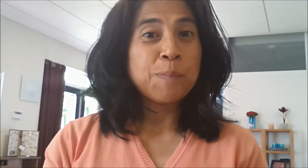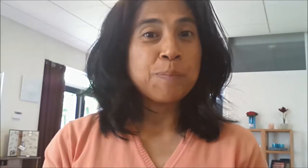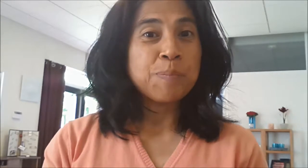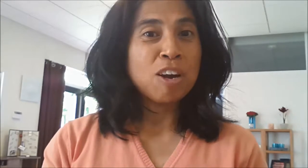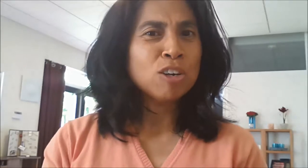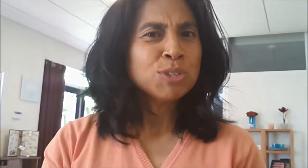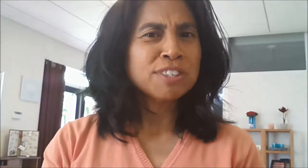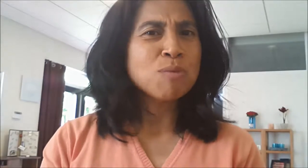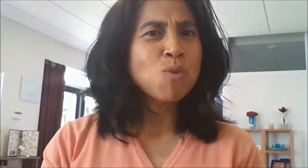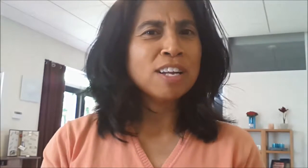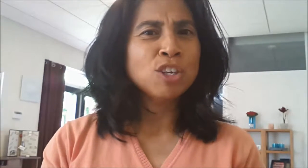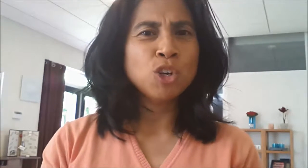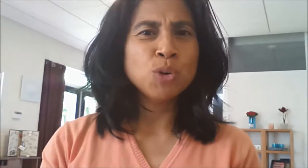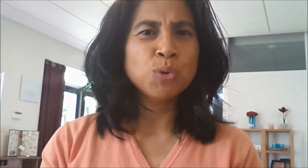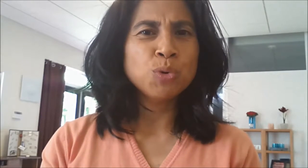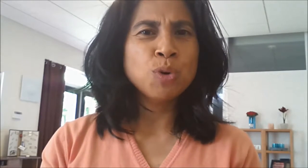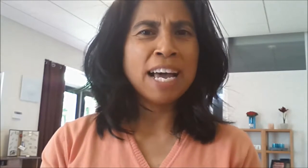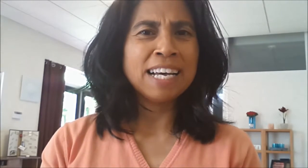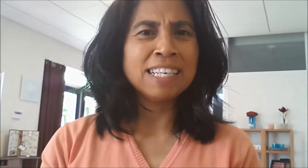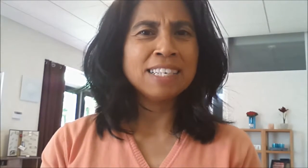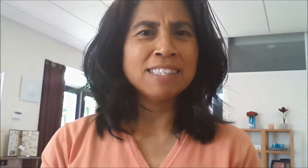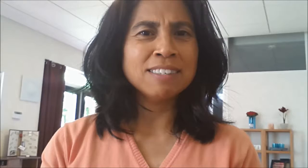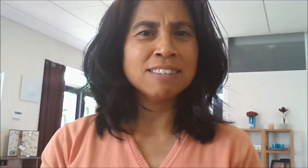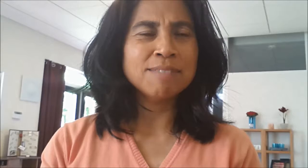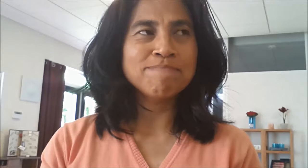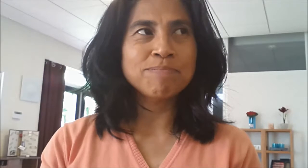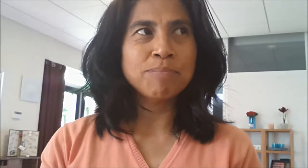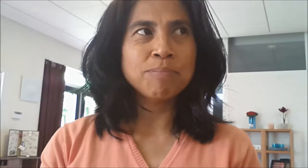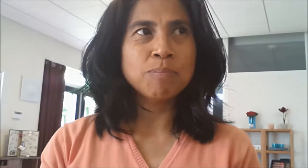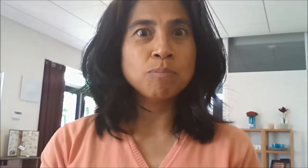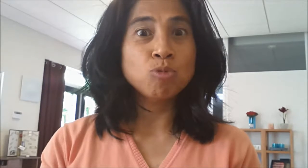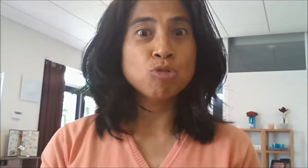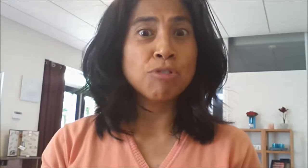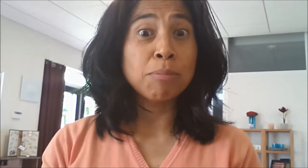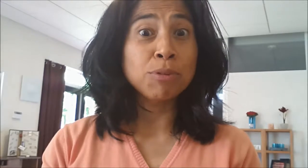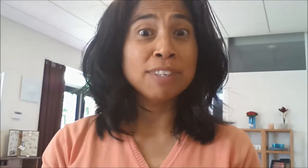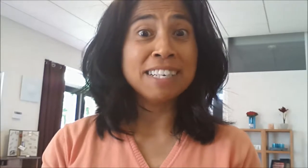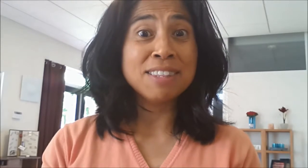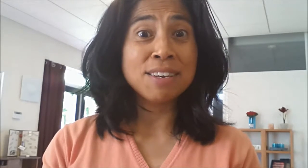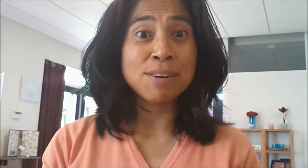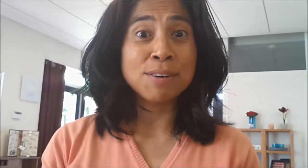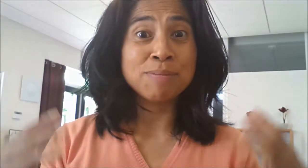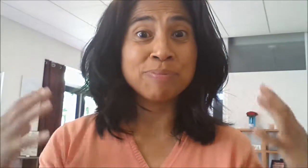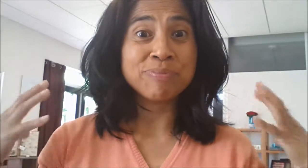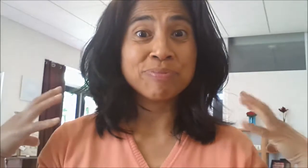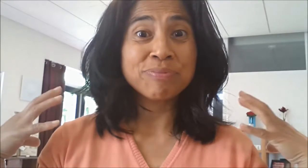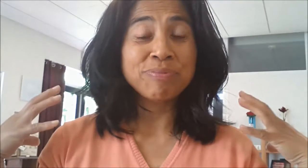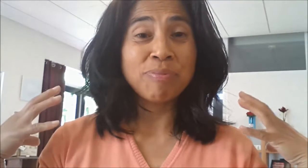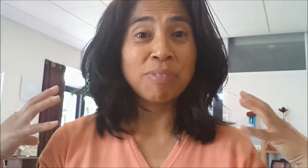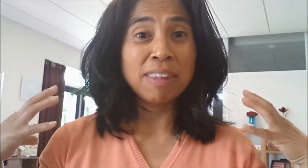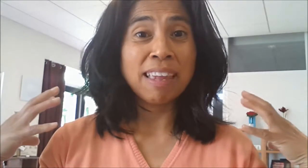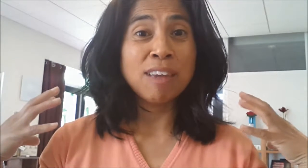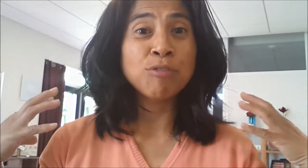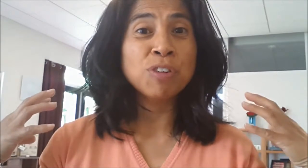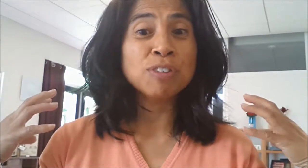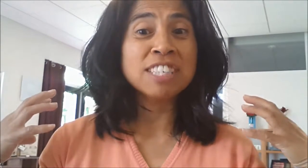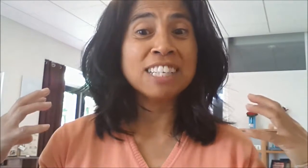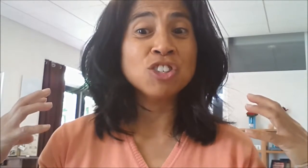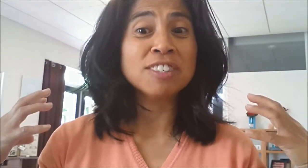are you someone who has trouble and feel tension